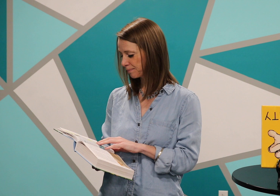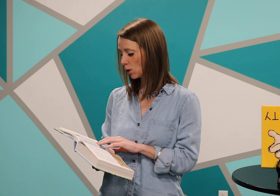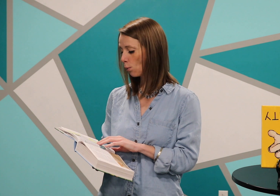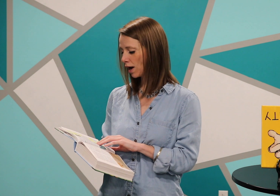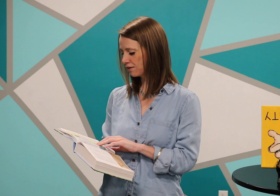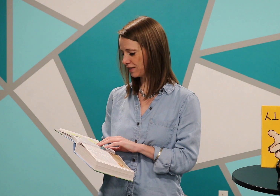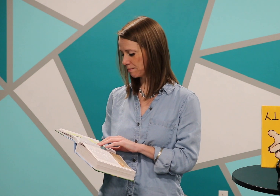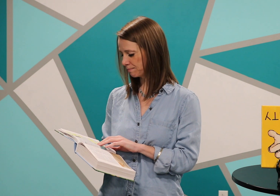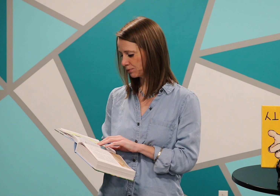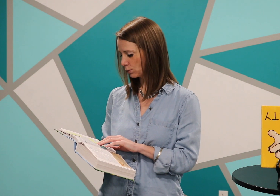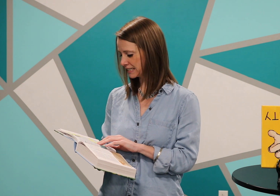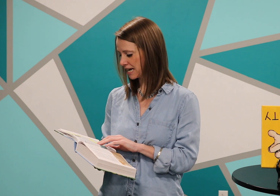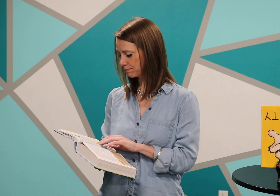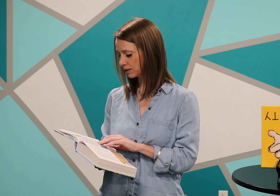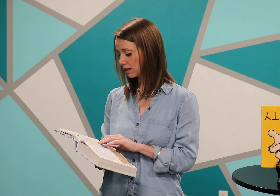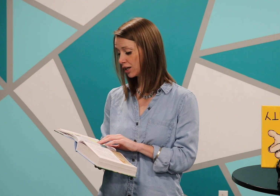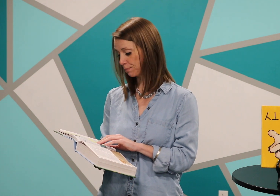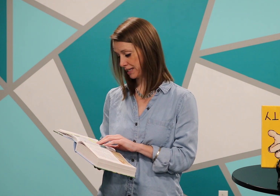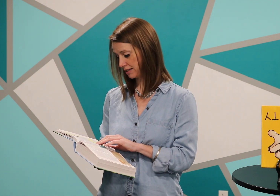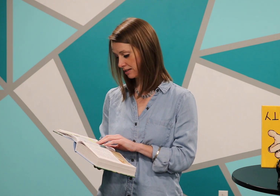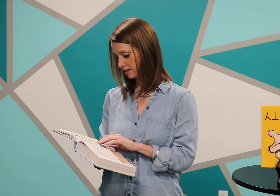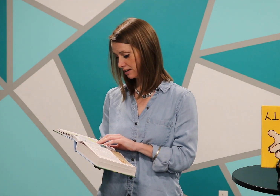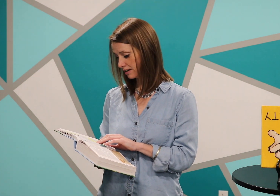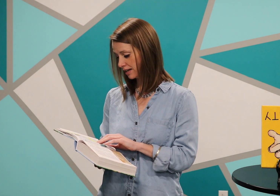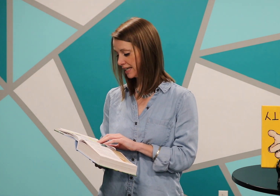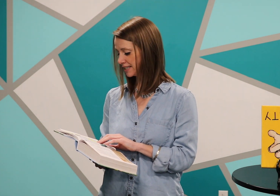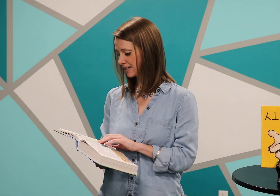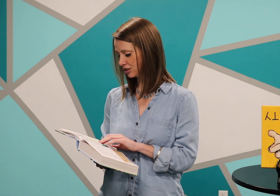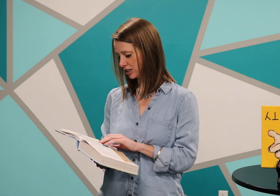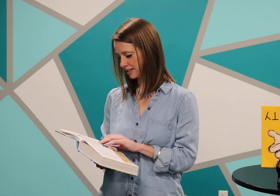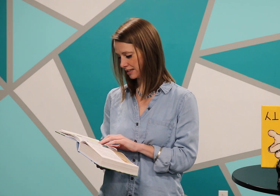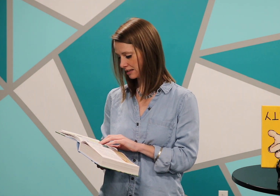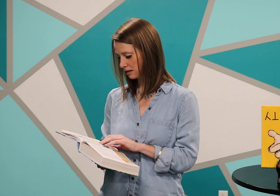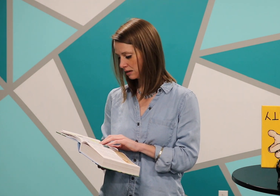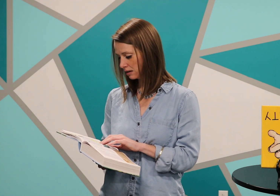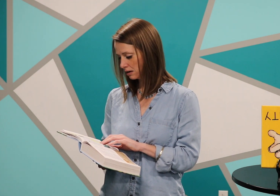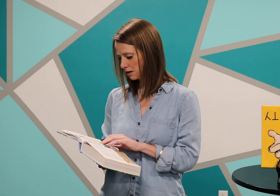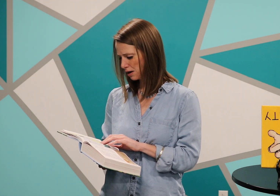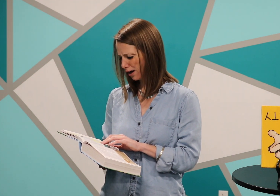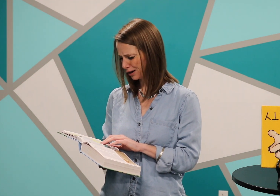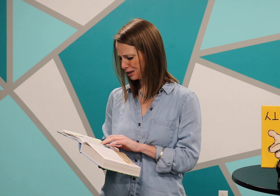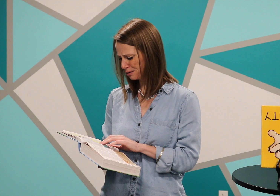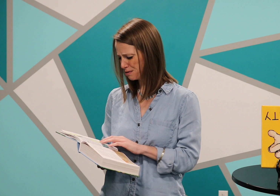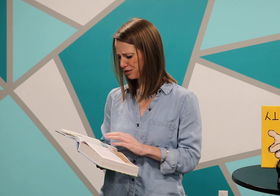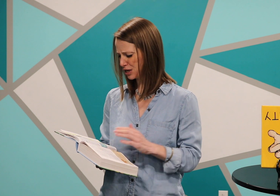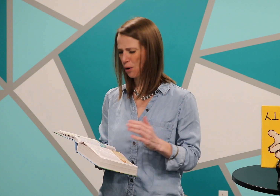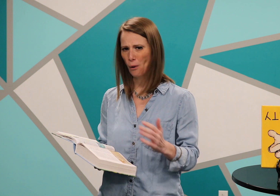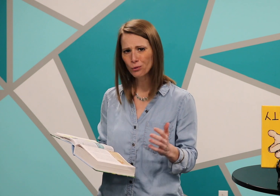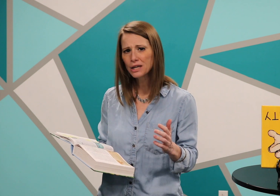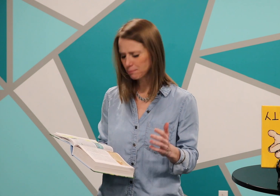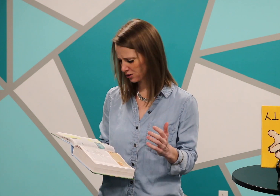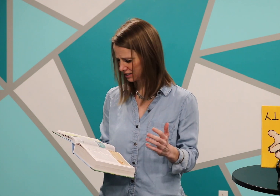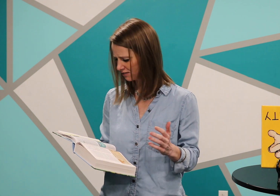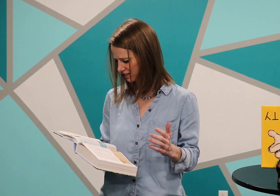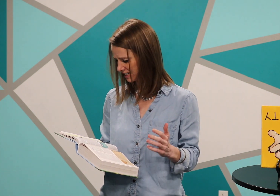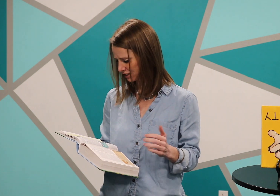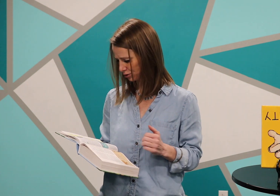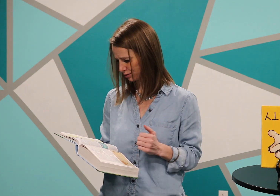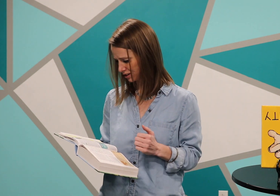One of them was named Cleopas. He said to Jesus, Are you the only person visiting Jerusalem